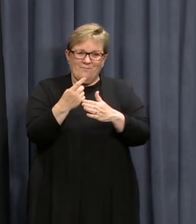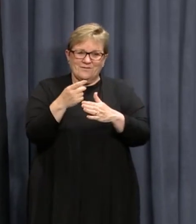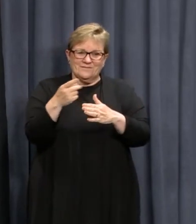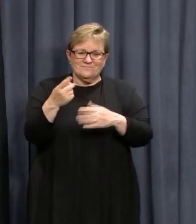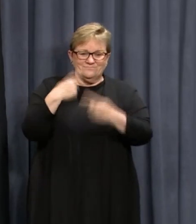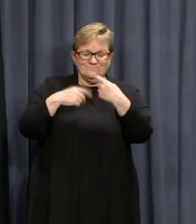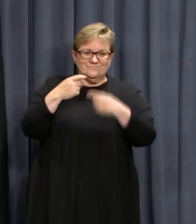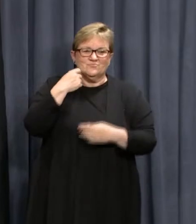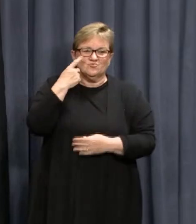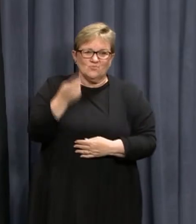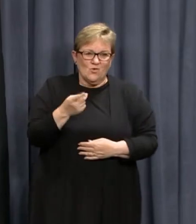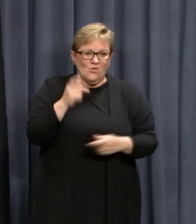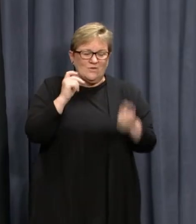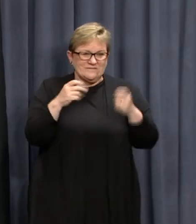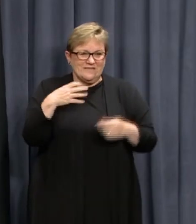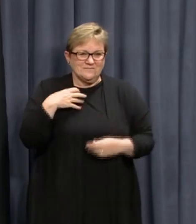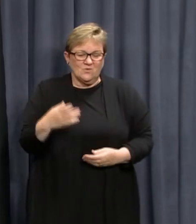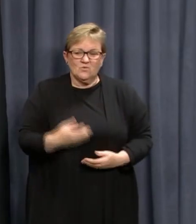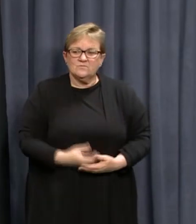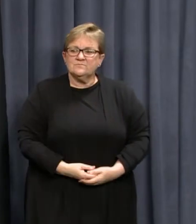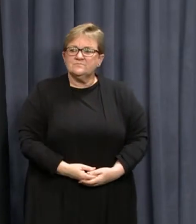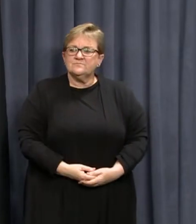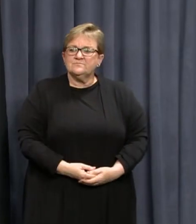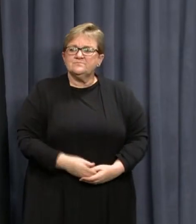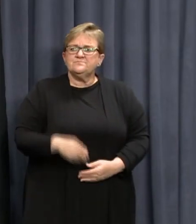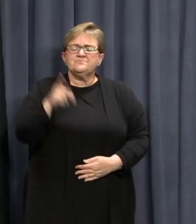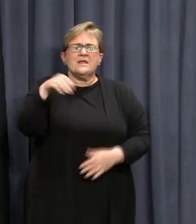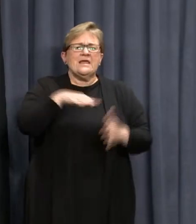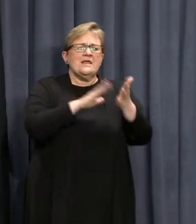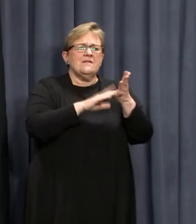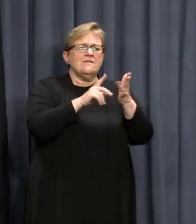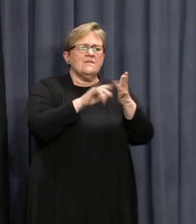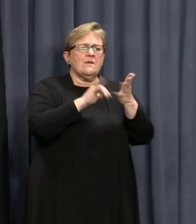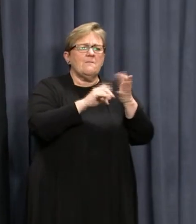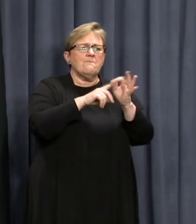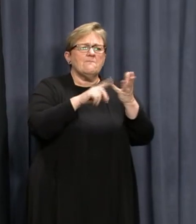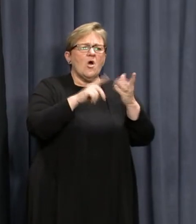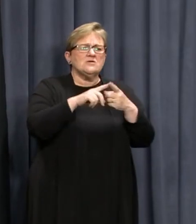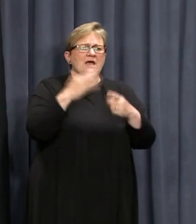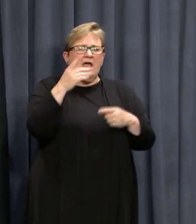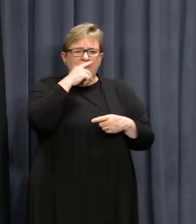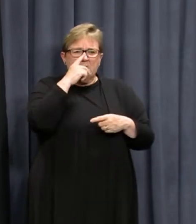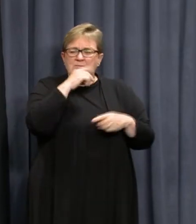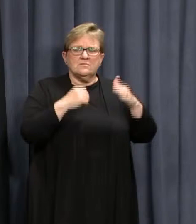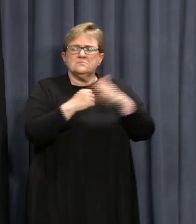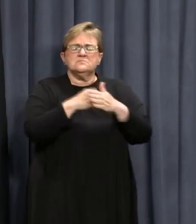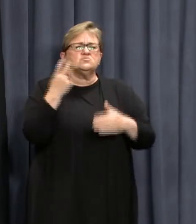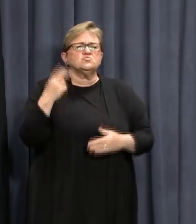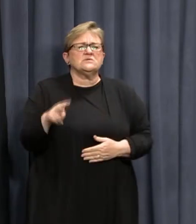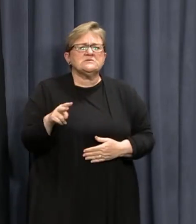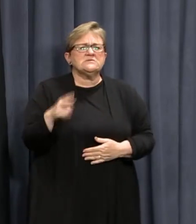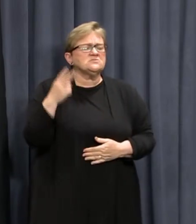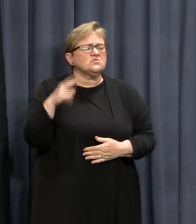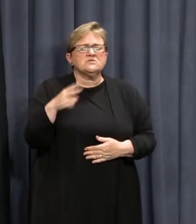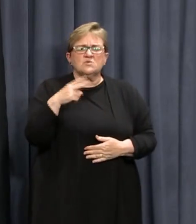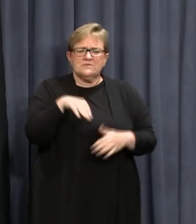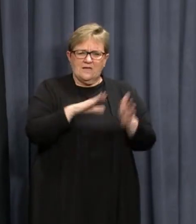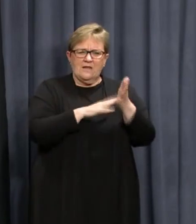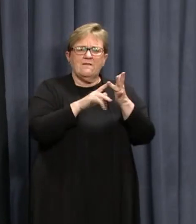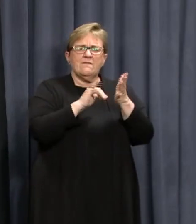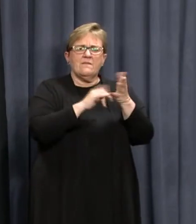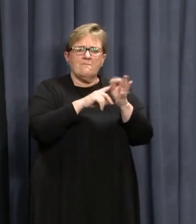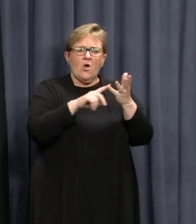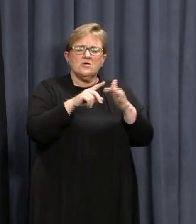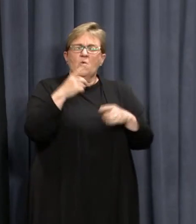the testing regime overnight. Do you know how many people were in that mosque? mean, usually there can be hundreds. Well, the limit is 20. The limit was 20. That's what I'm